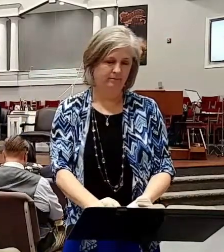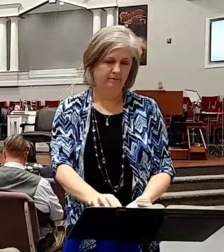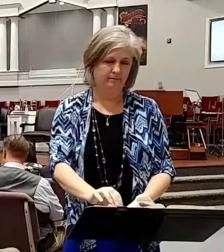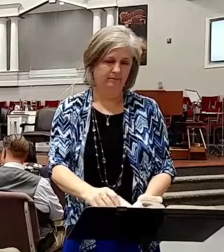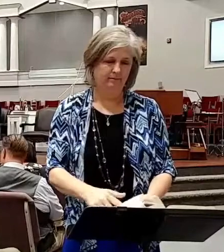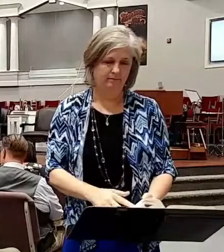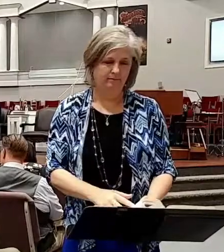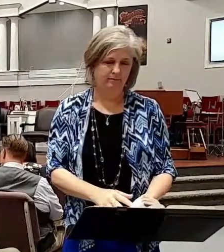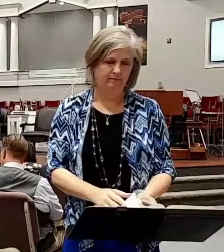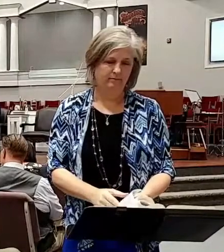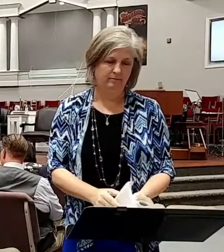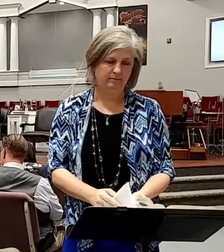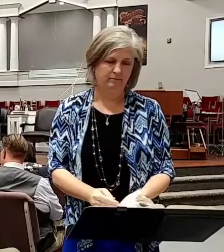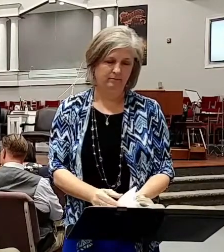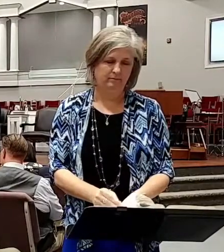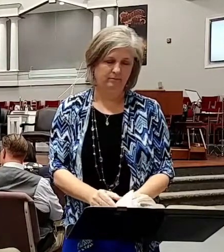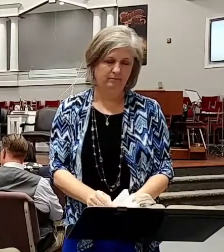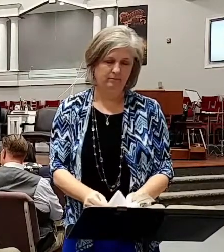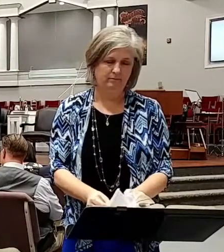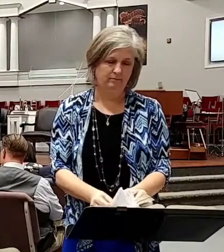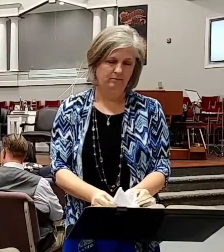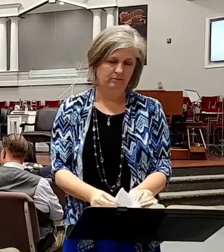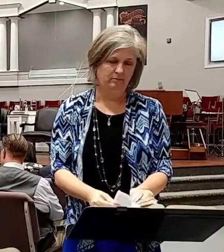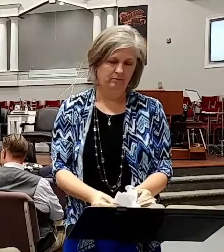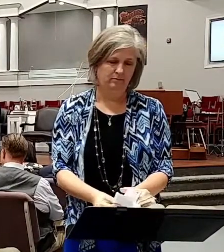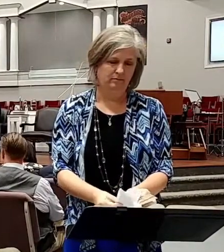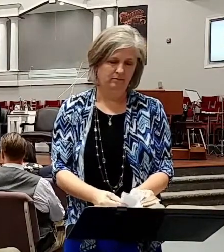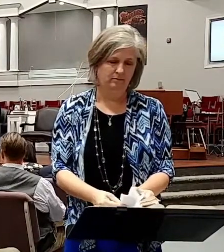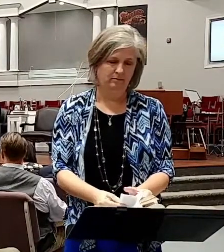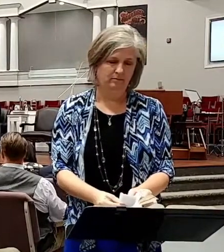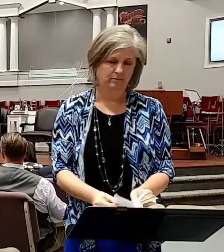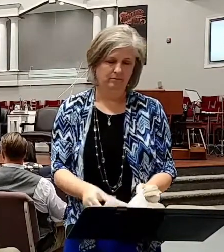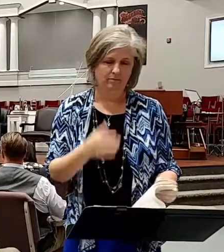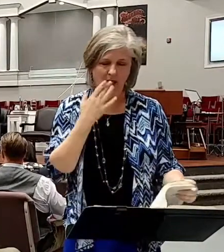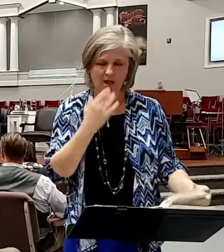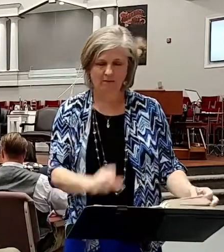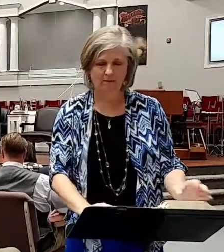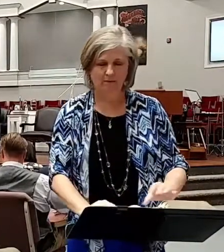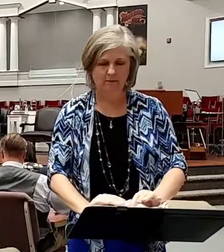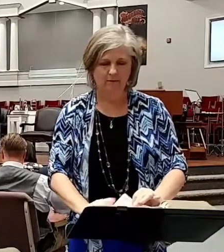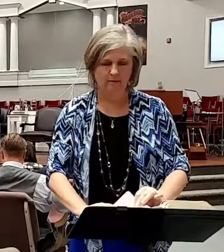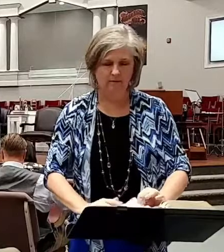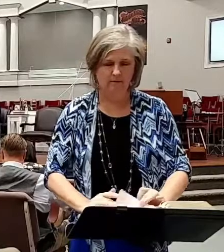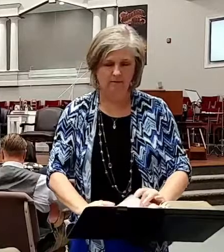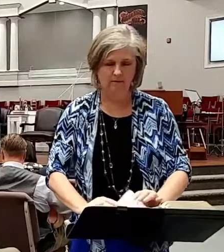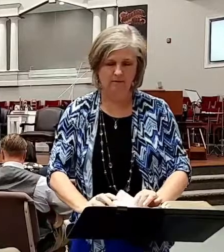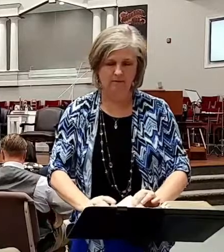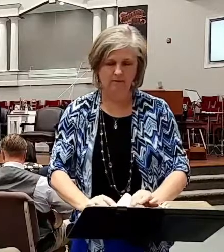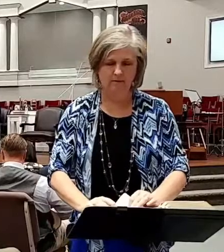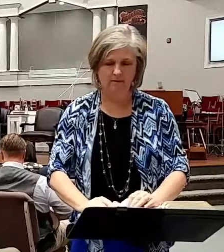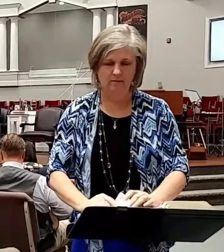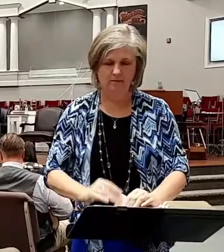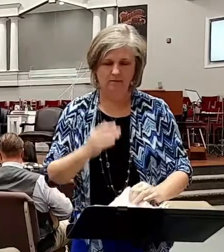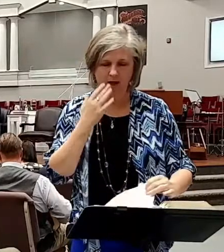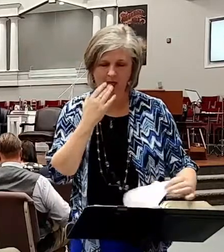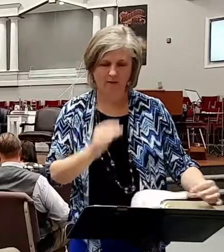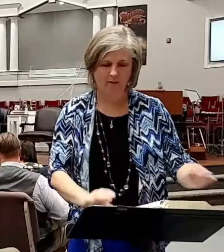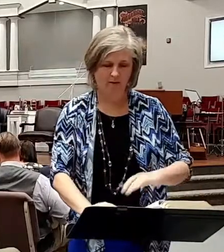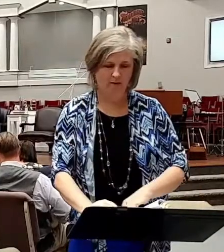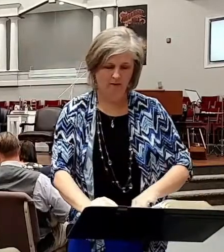23 for the message tonight. And I want to read down into chapter number 2 as well, down to verse number 3.